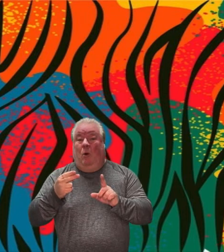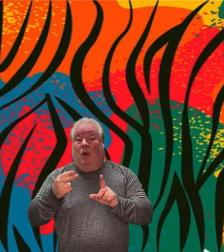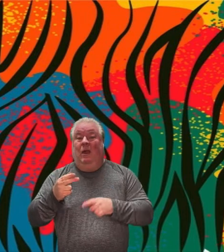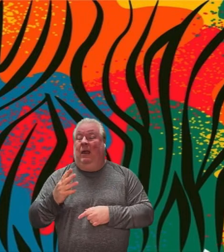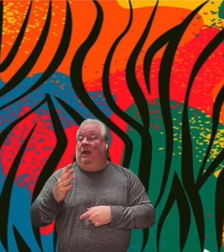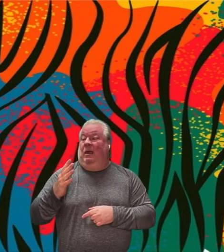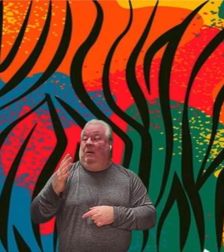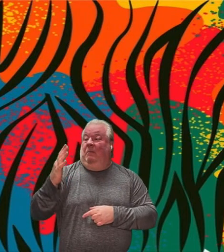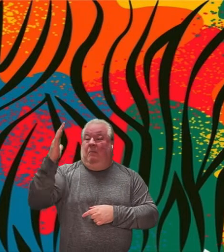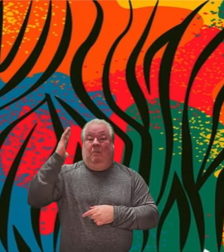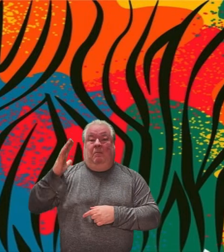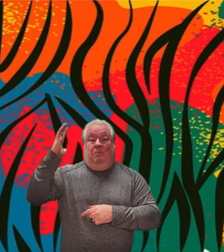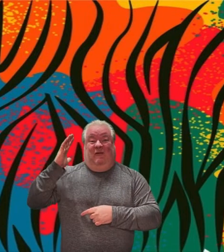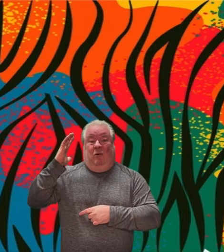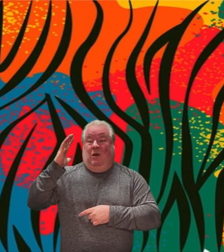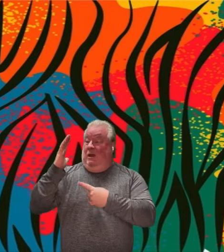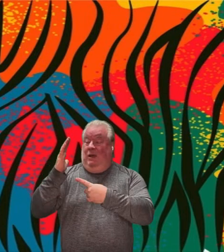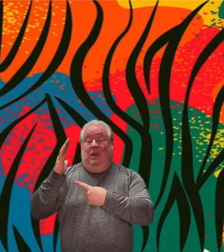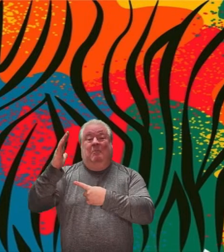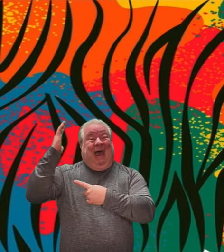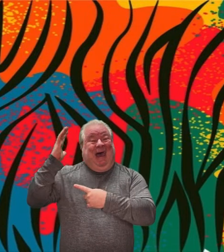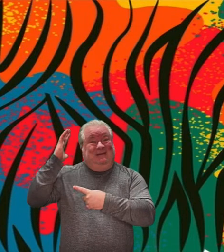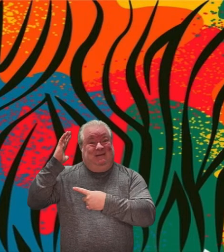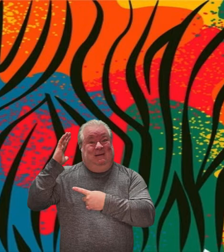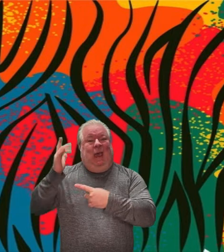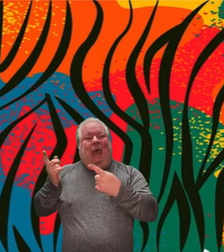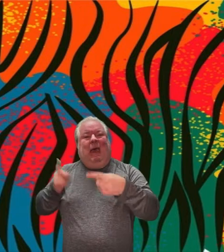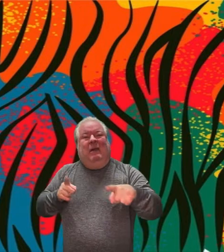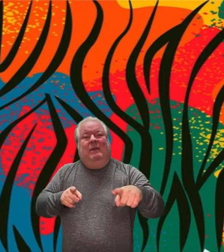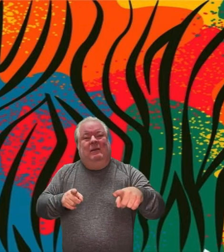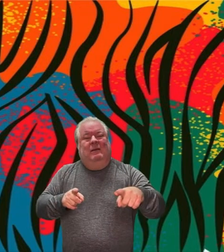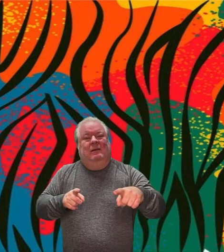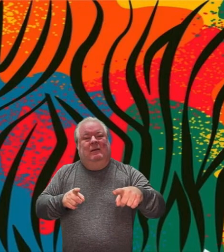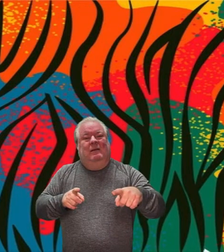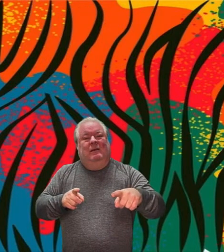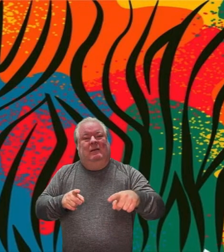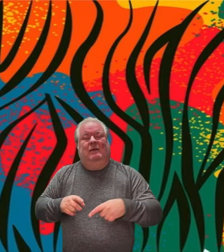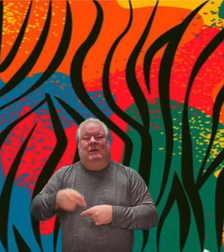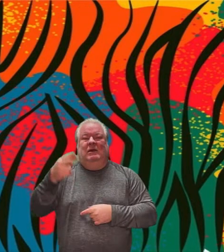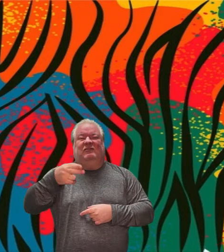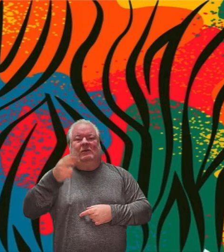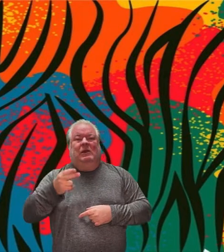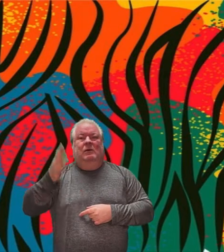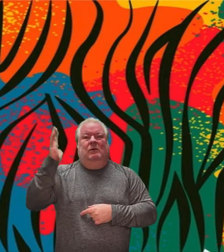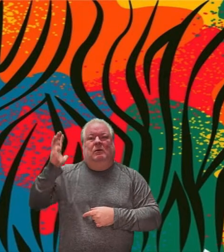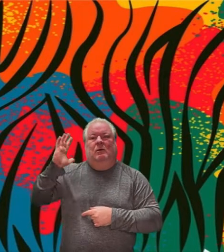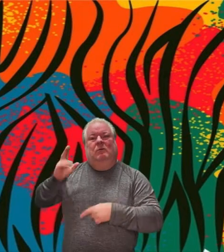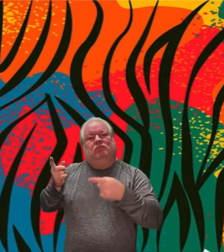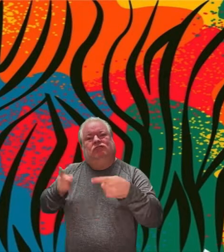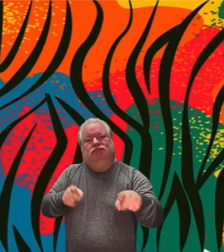Or before past happened History